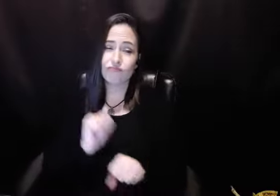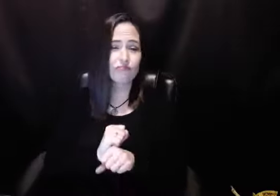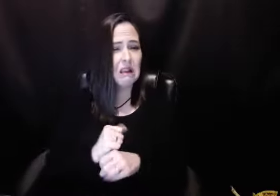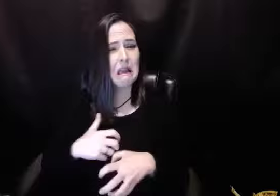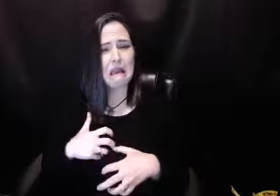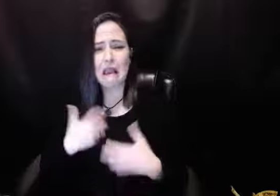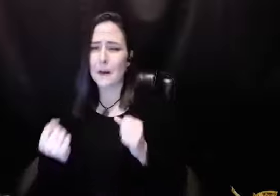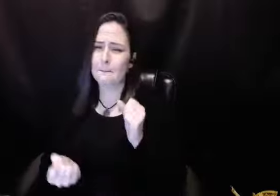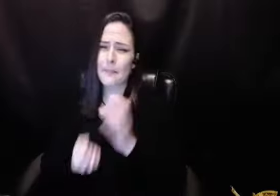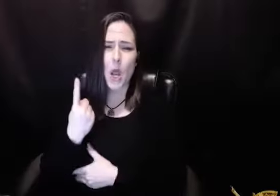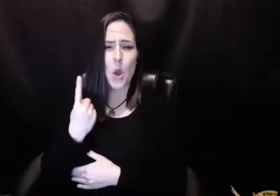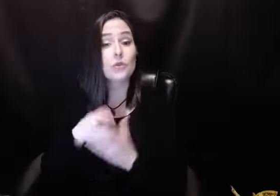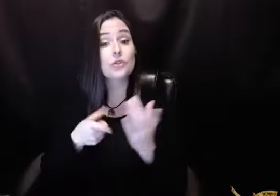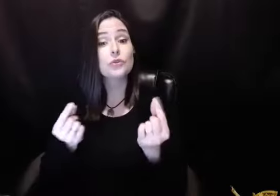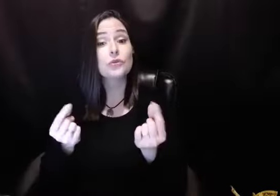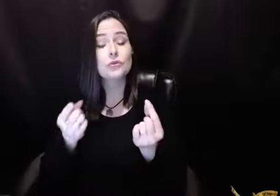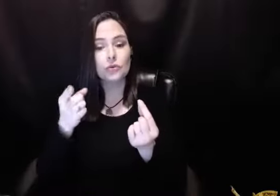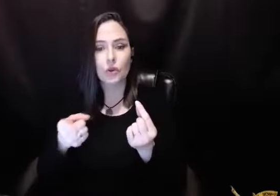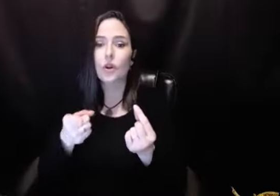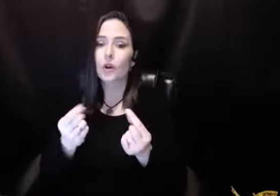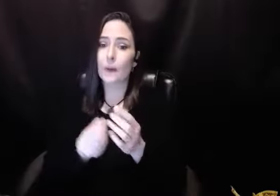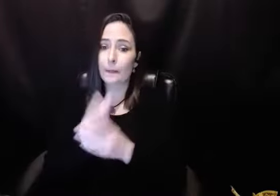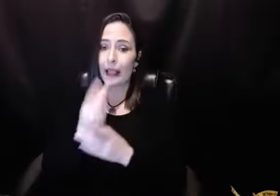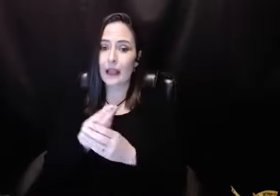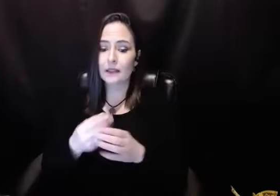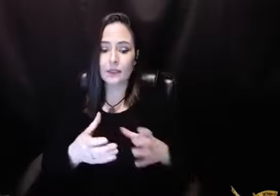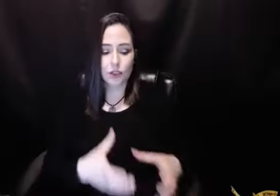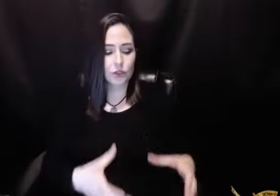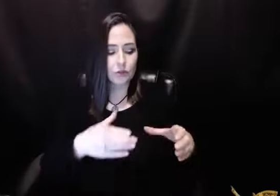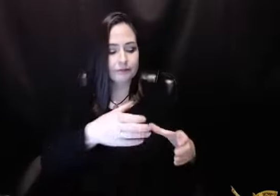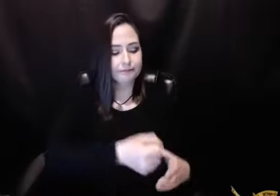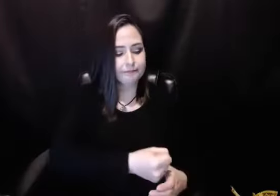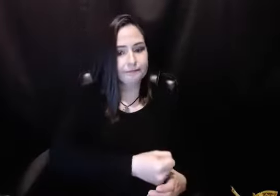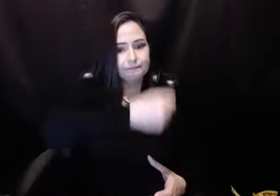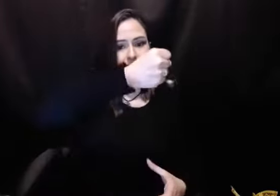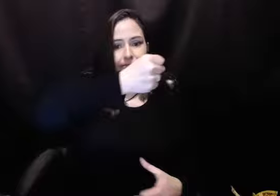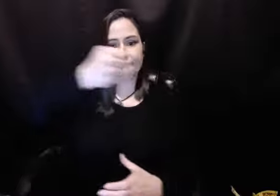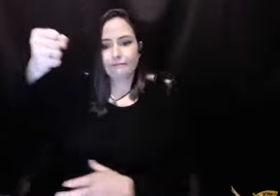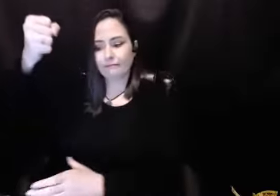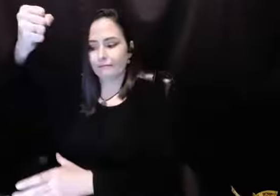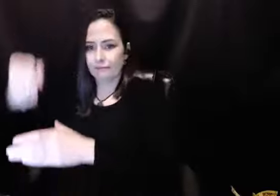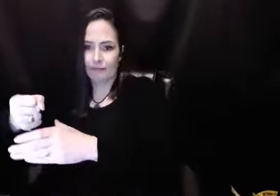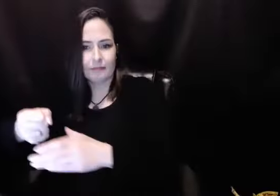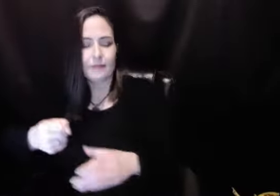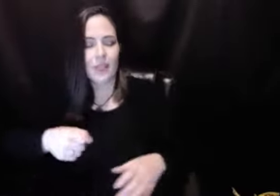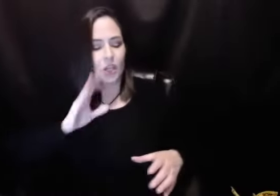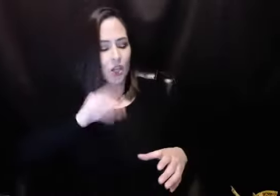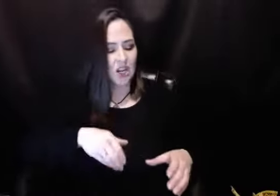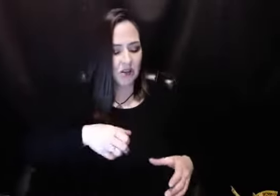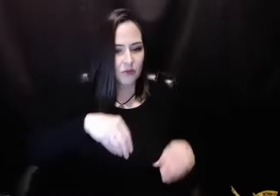And she said, when she gets that kind of anger, she repots plants. And she says, and when she jerks